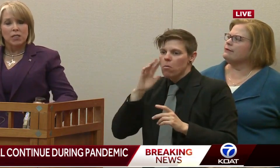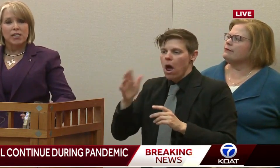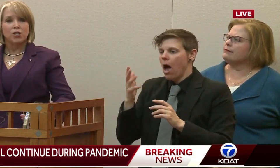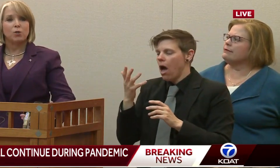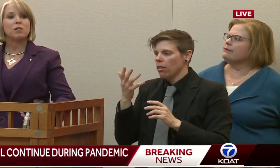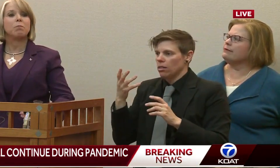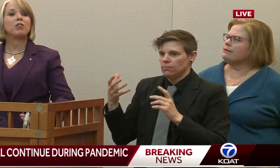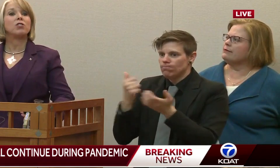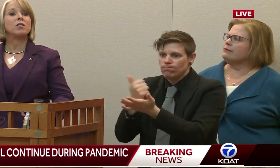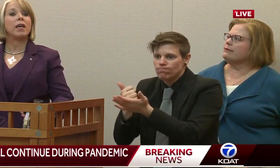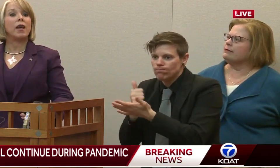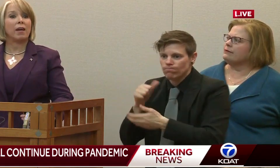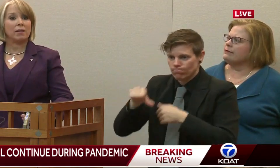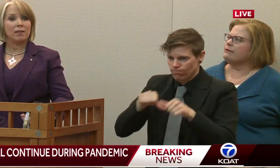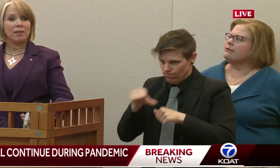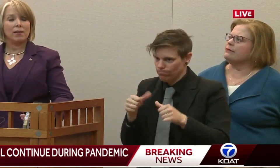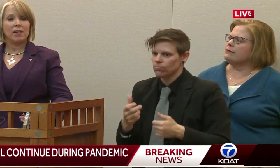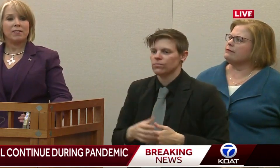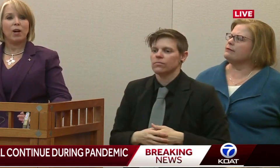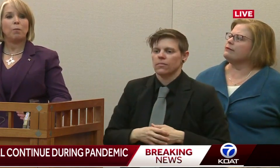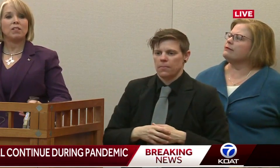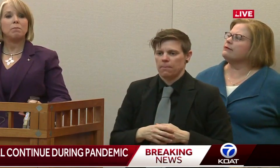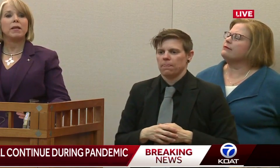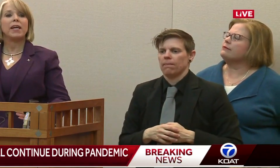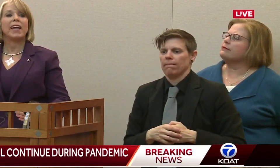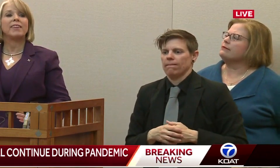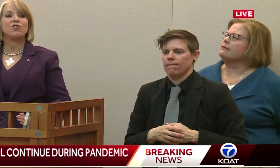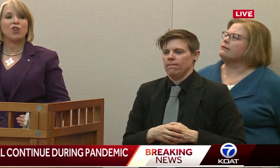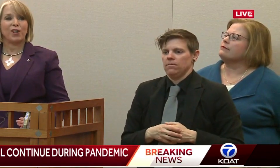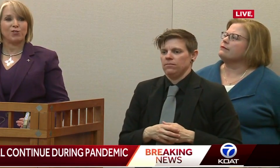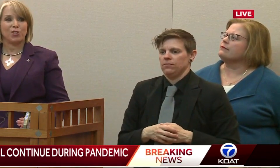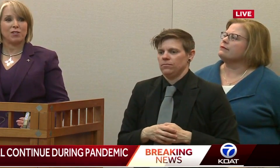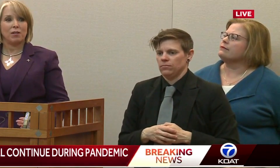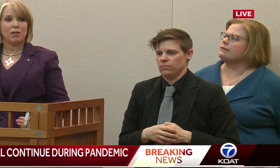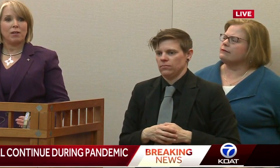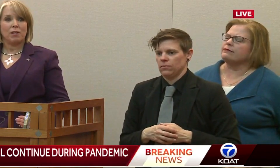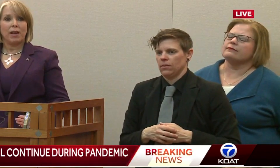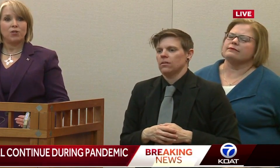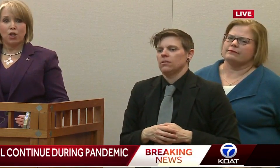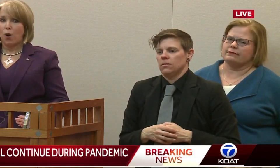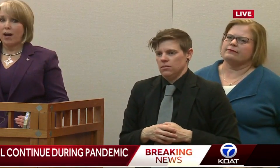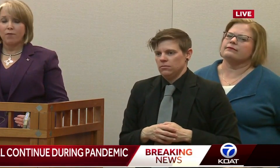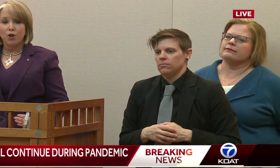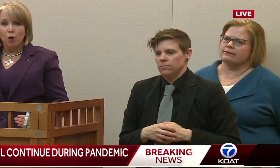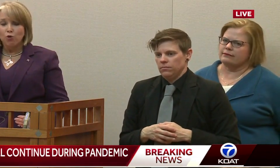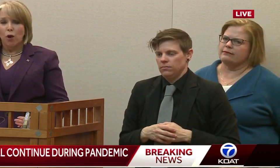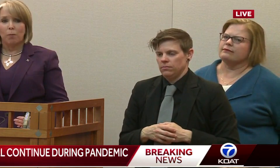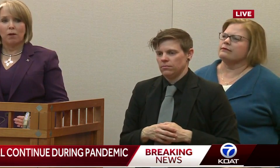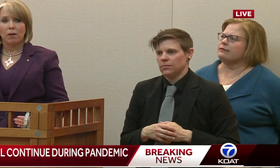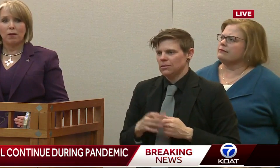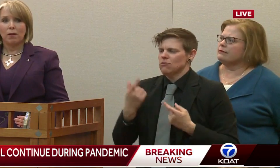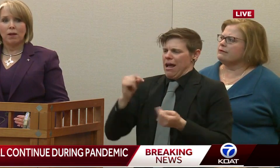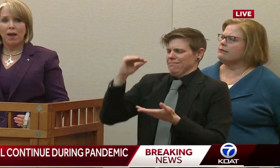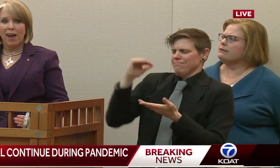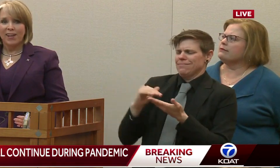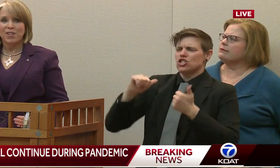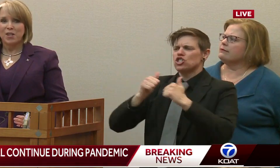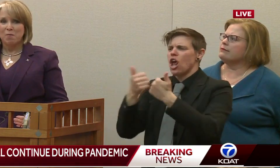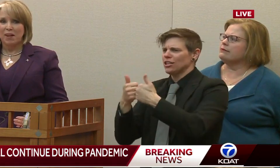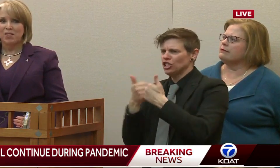everyone's going to need to do as much as they can to help us mitigate these challenges. And so I have no trouble